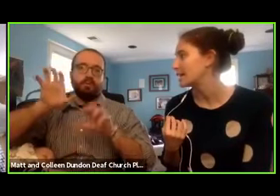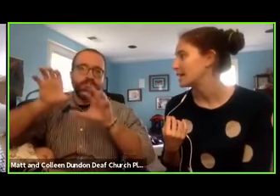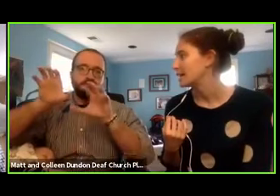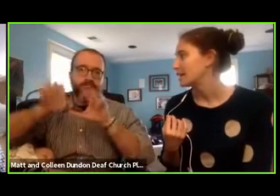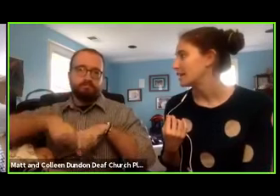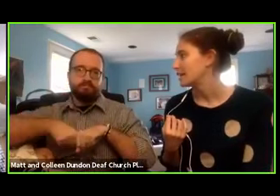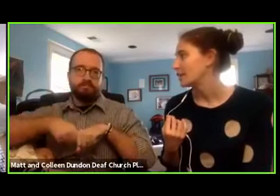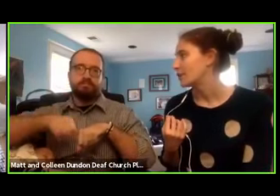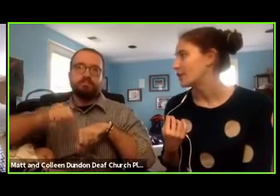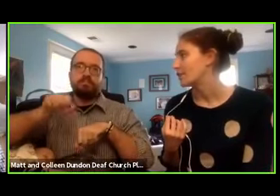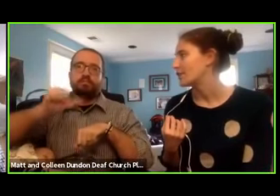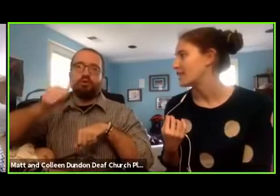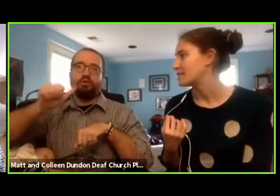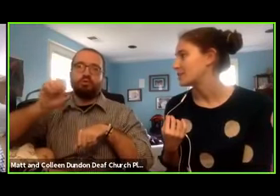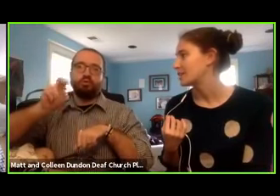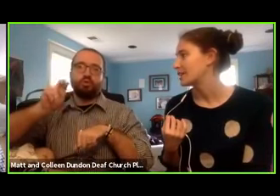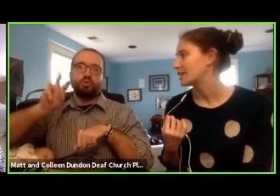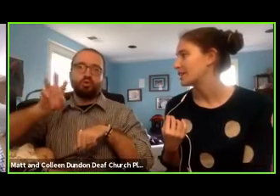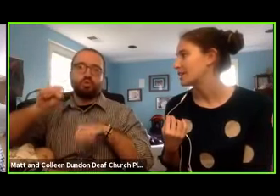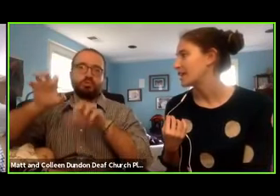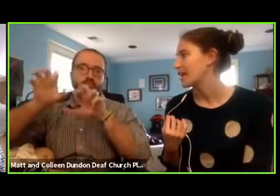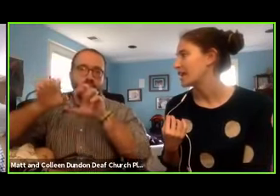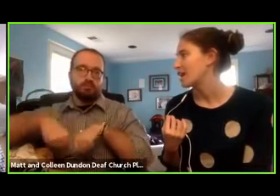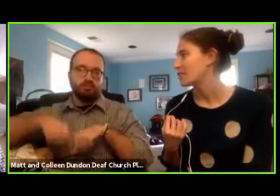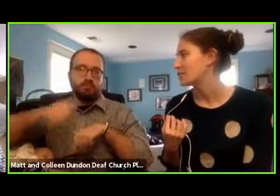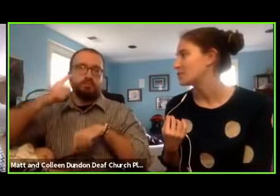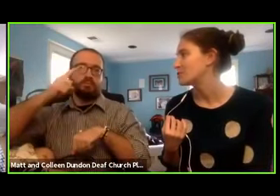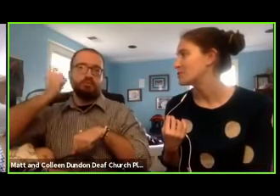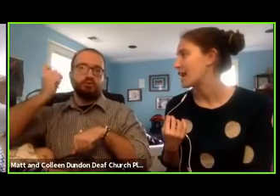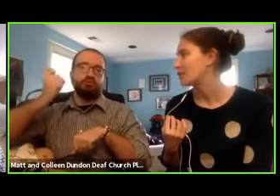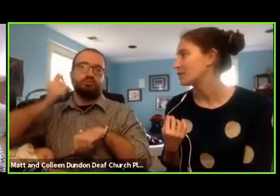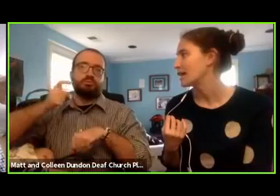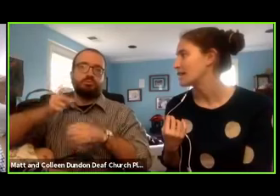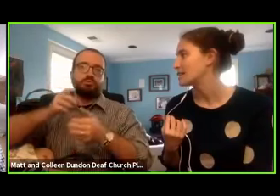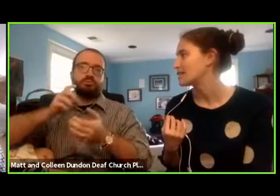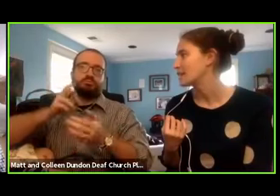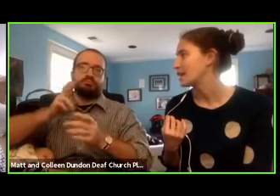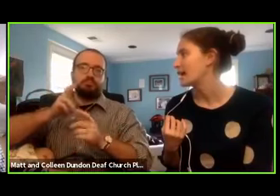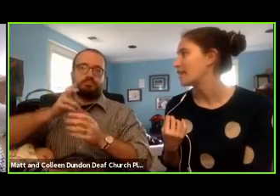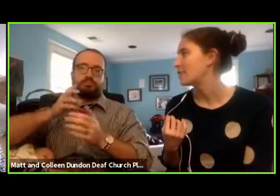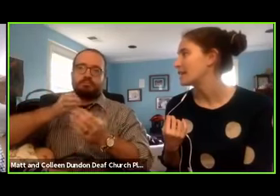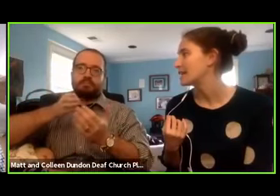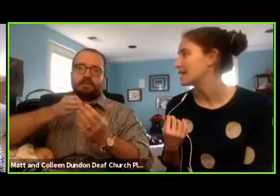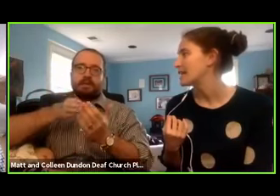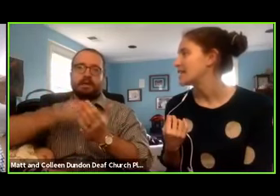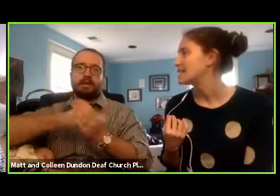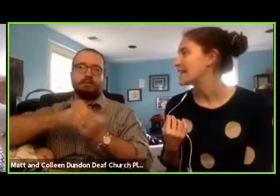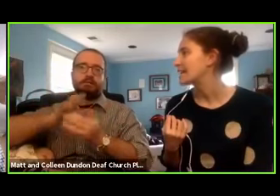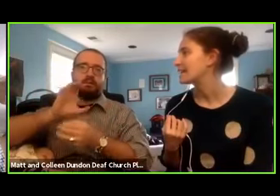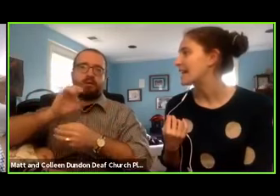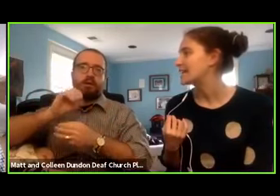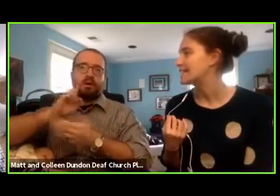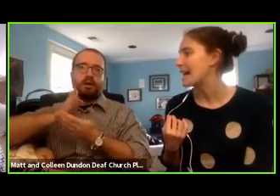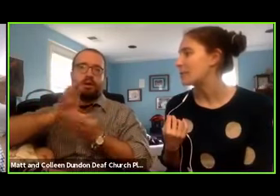But, you know, on Facebook and other news outlets have been taking that down